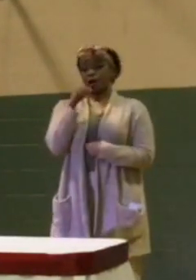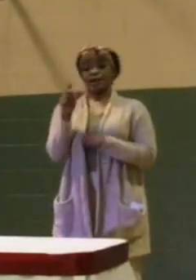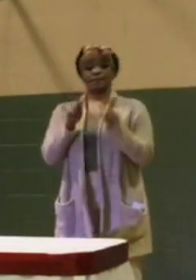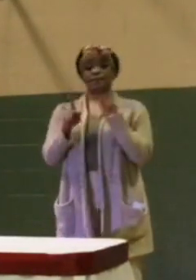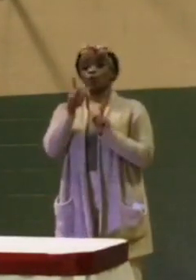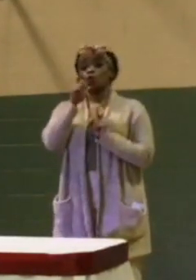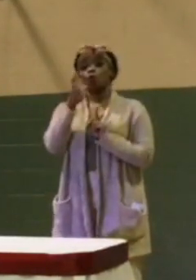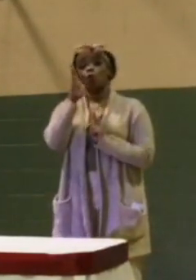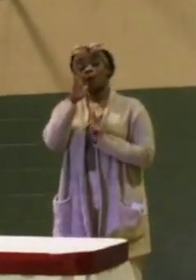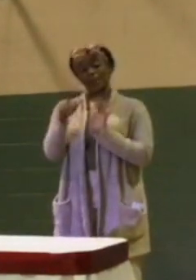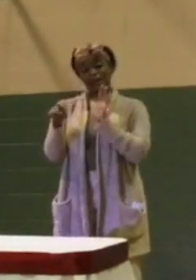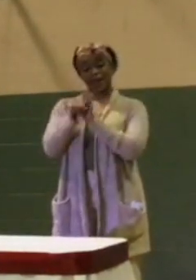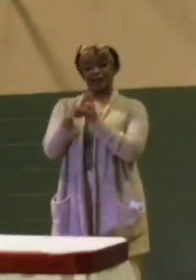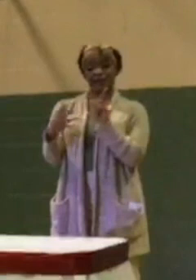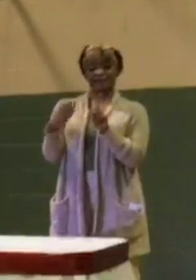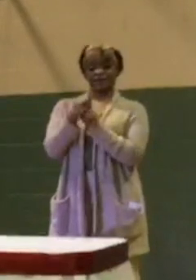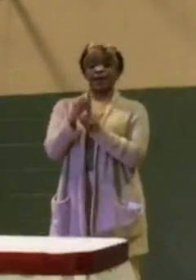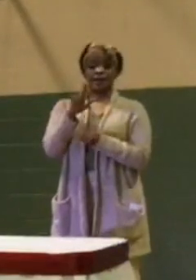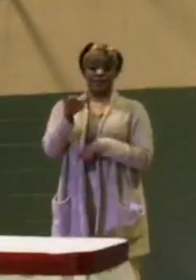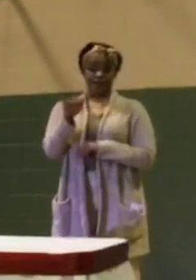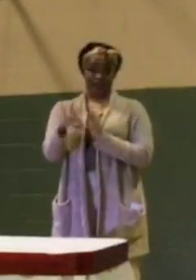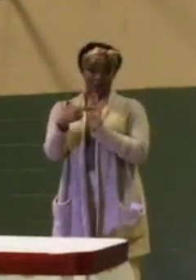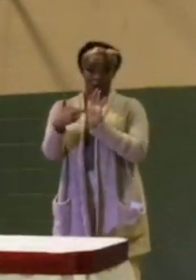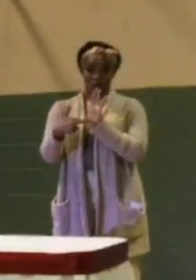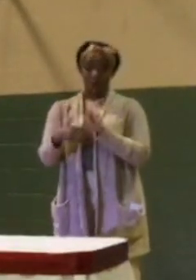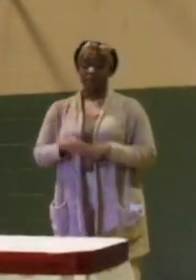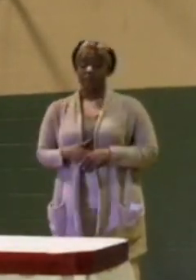by that ordinance. Okay. Thank you.